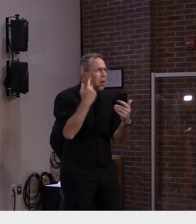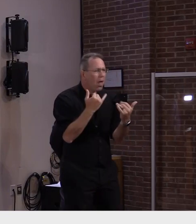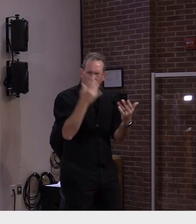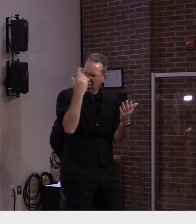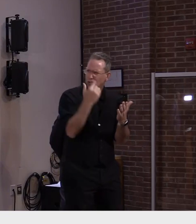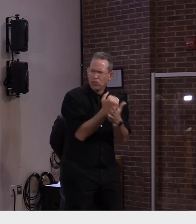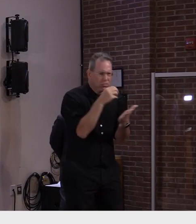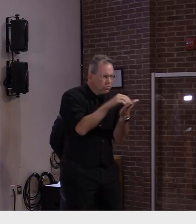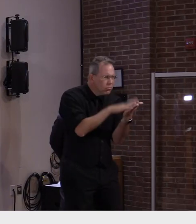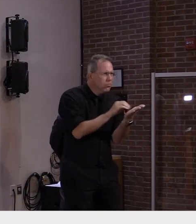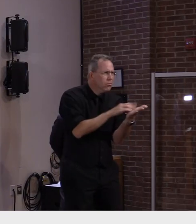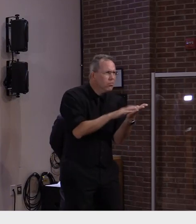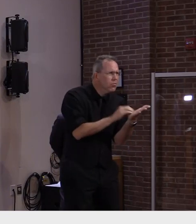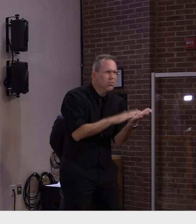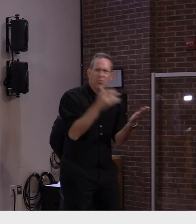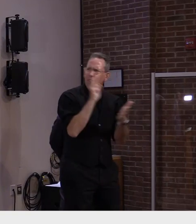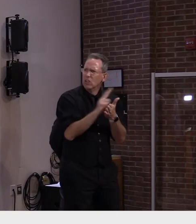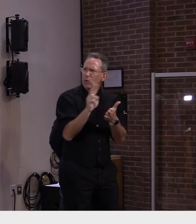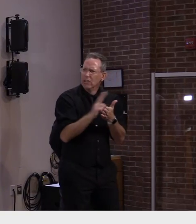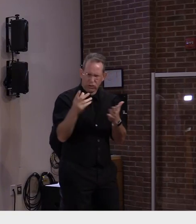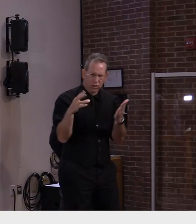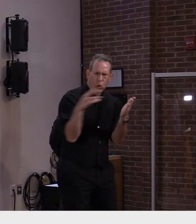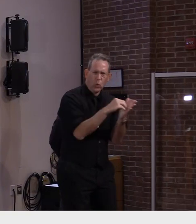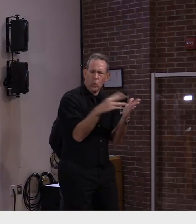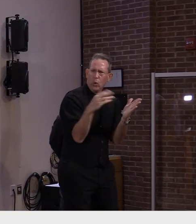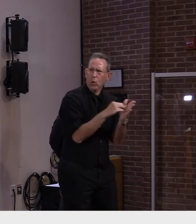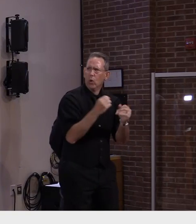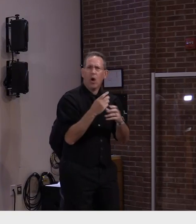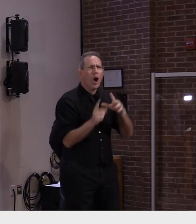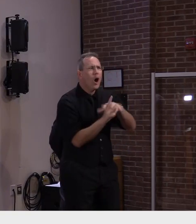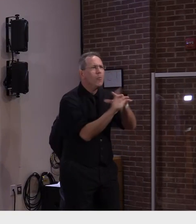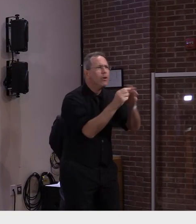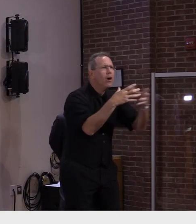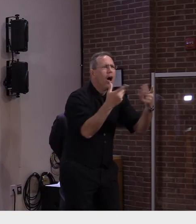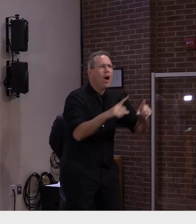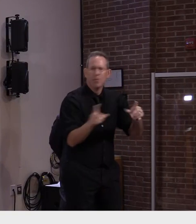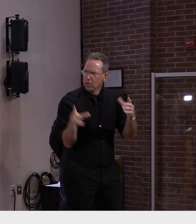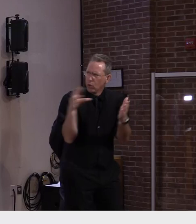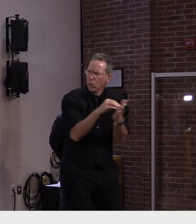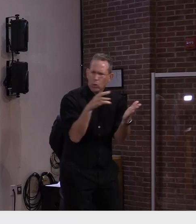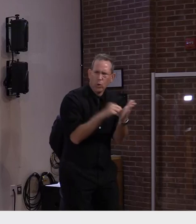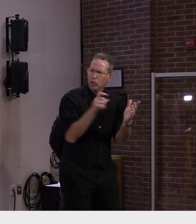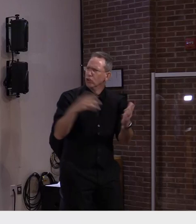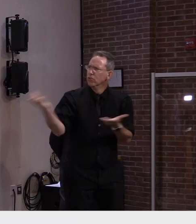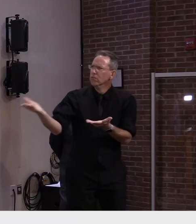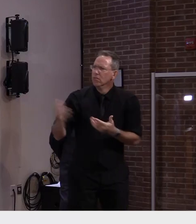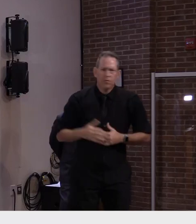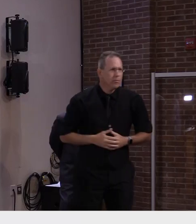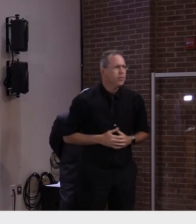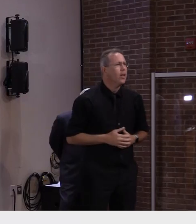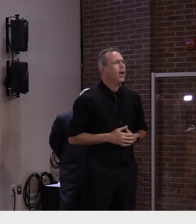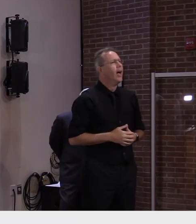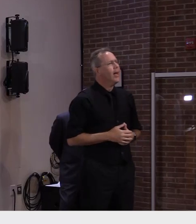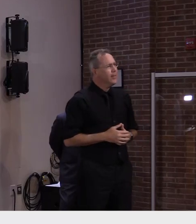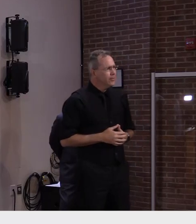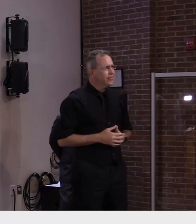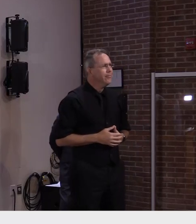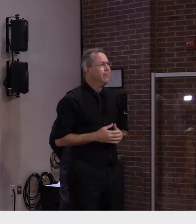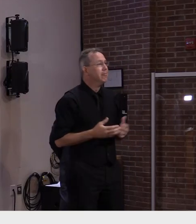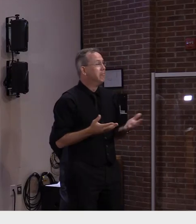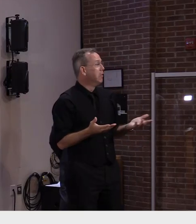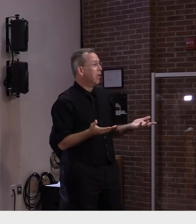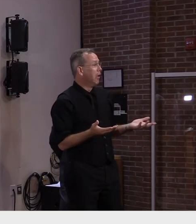out every two weeks. Is there a reason that the public can't get that information on a more regular basis? Nothing's being hidden and there's no reason.